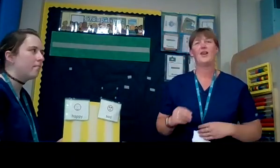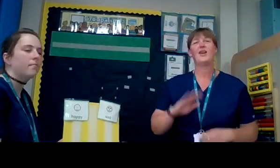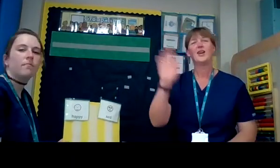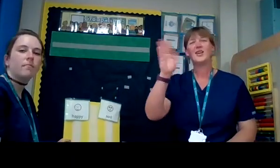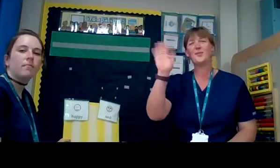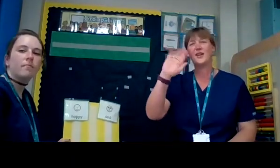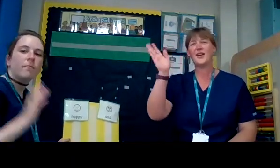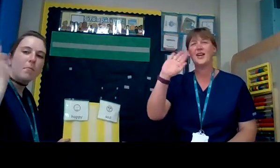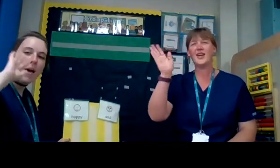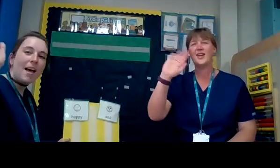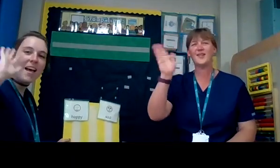goodbye bye Bye.